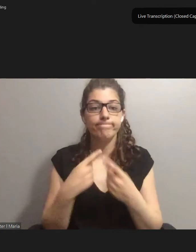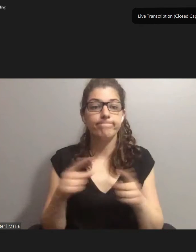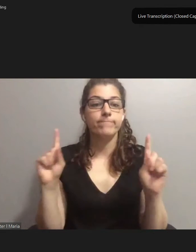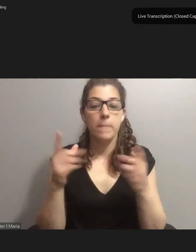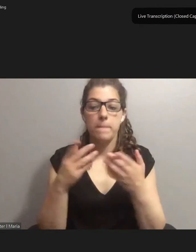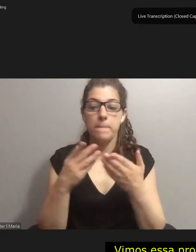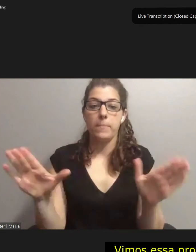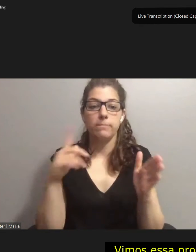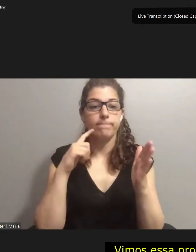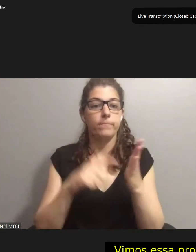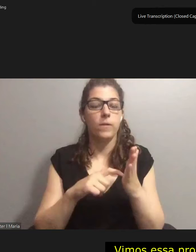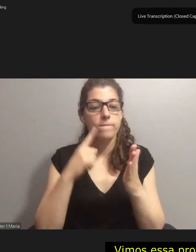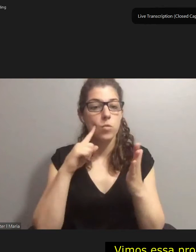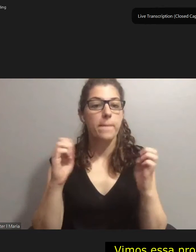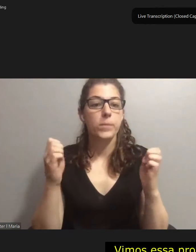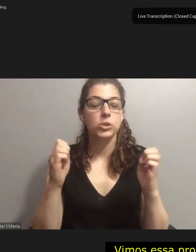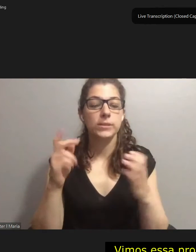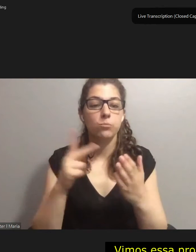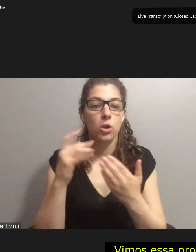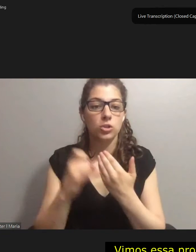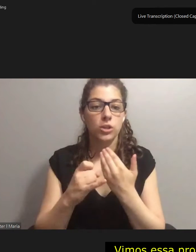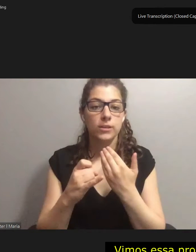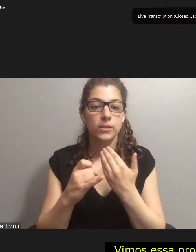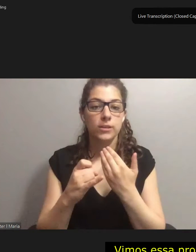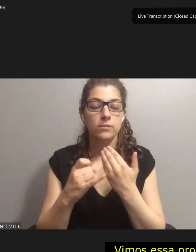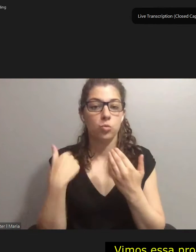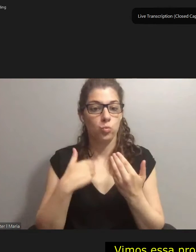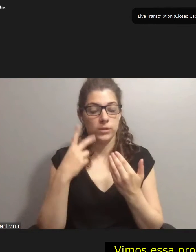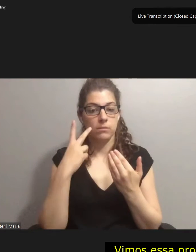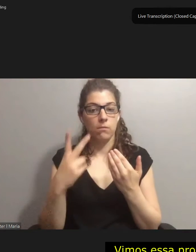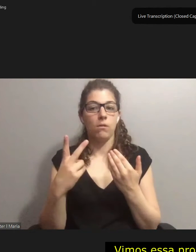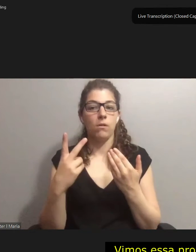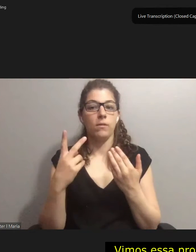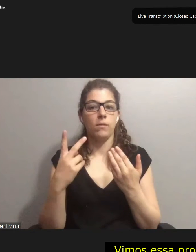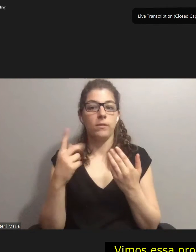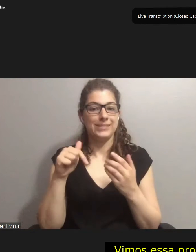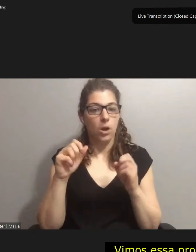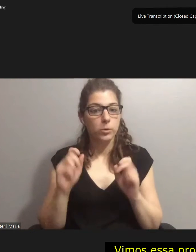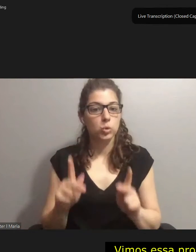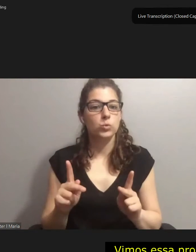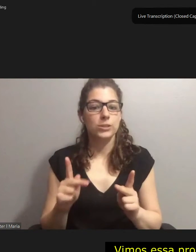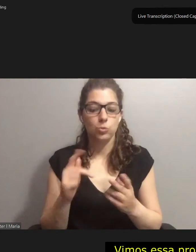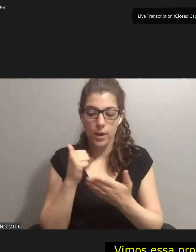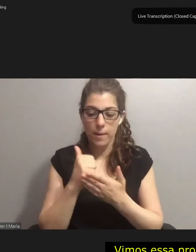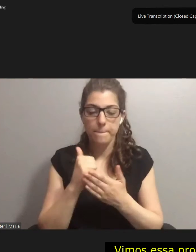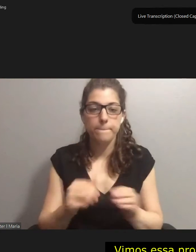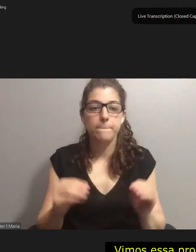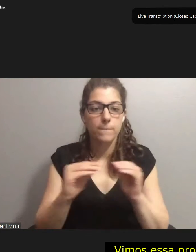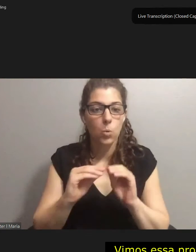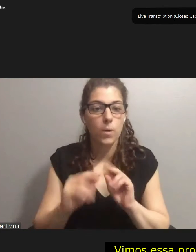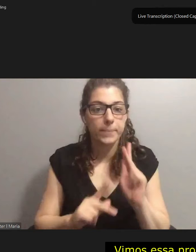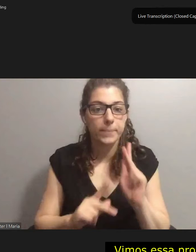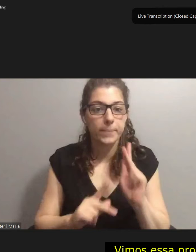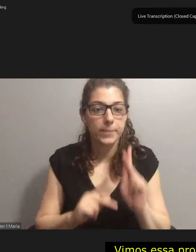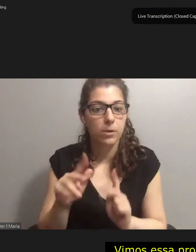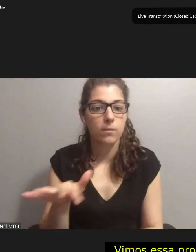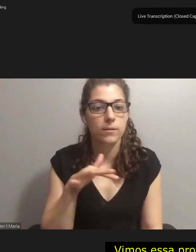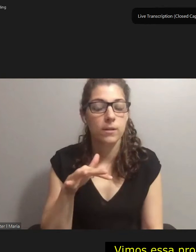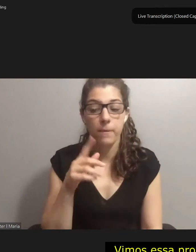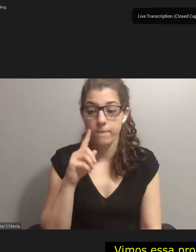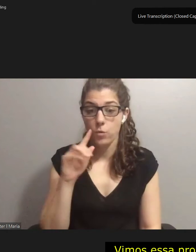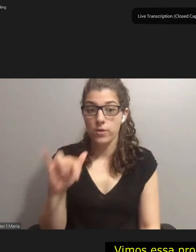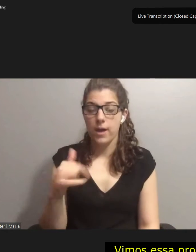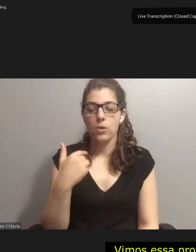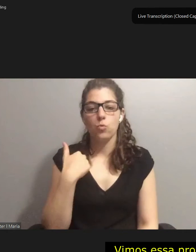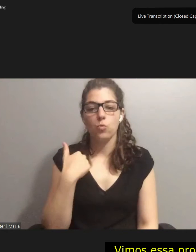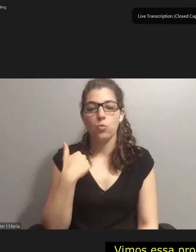projects. We saw that Proposol was an opportunity to help more people. But for that, we would